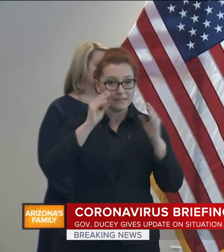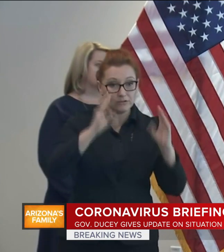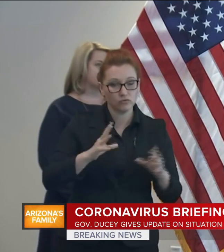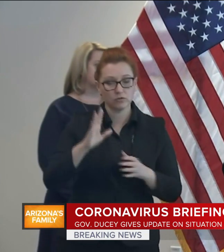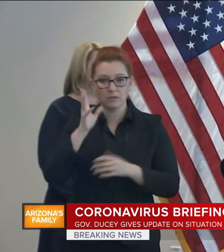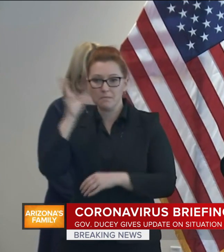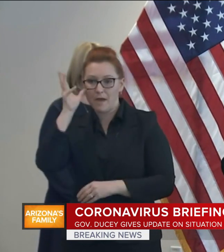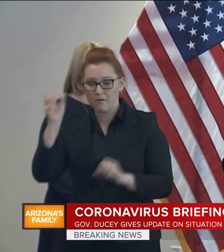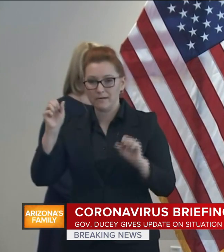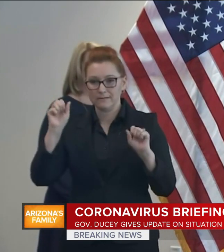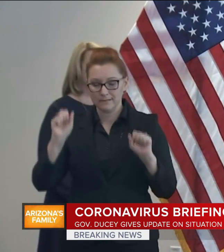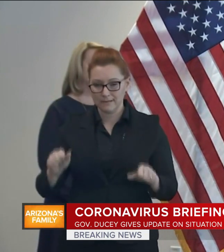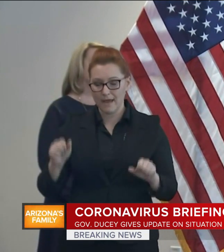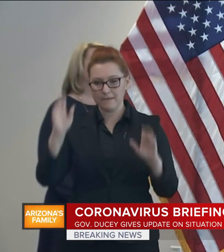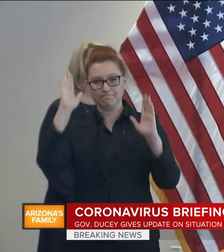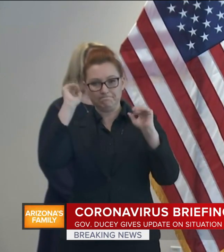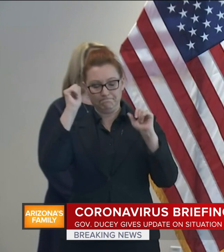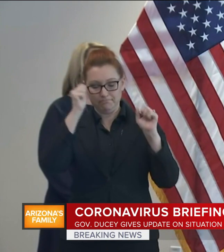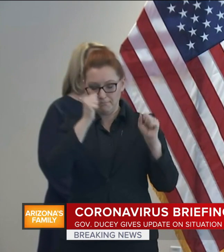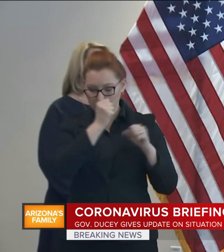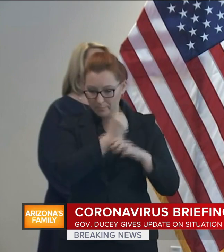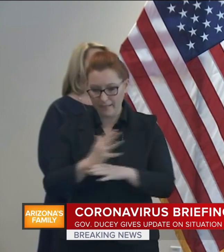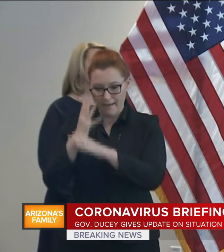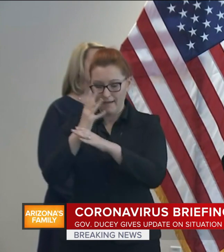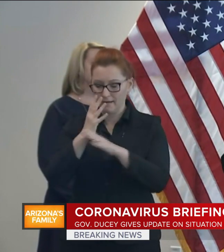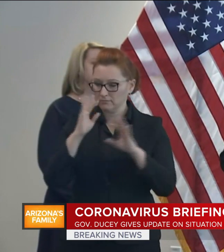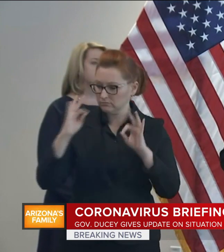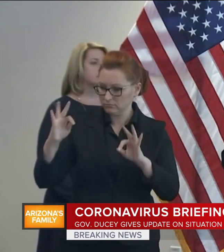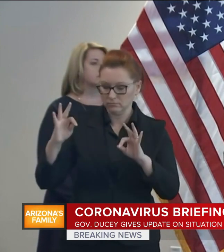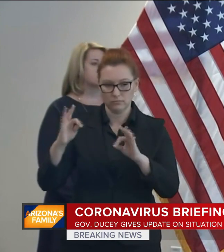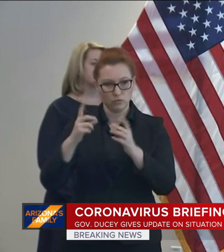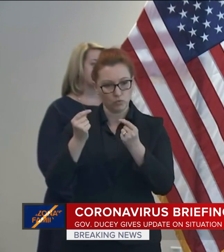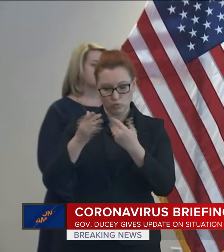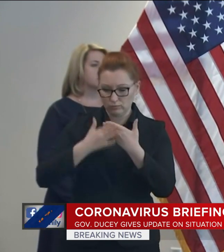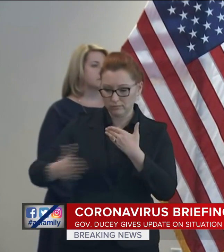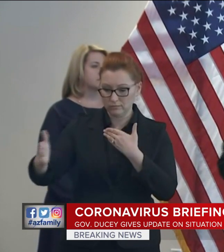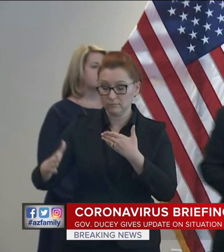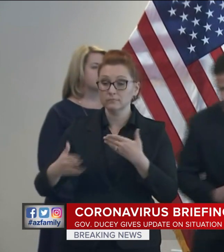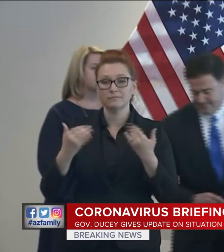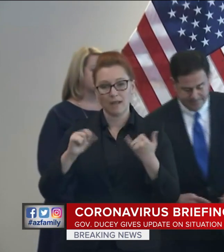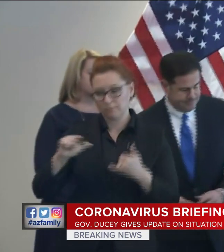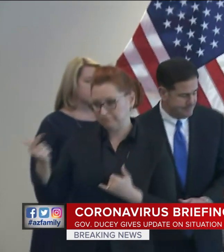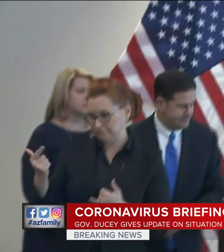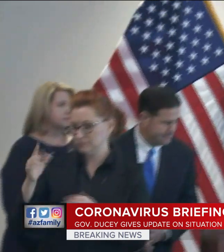For more on the announcement, I'm going to turn it over to Superintendent Hoffman. Kathy?